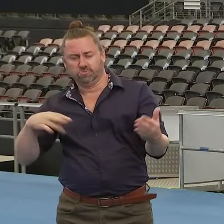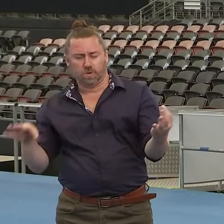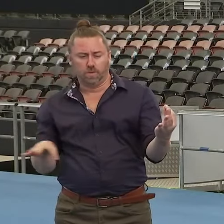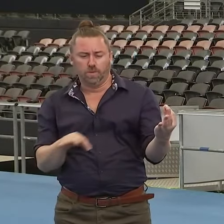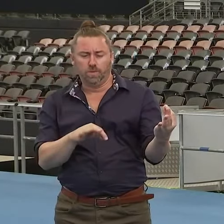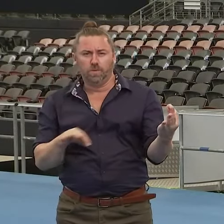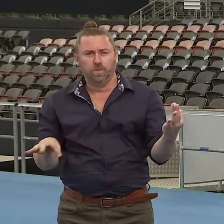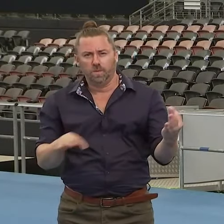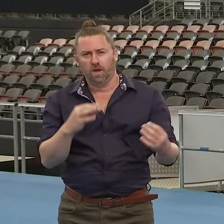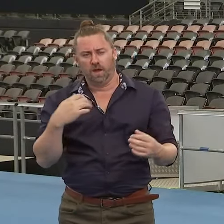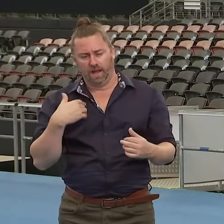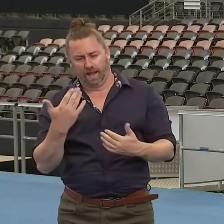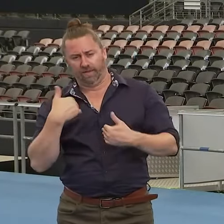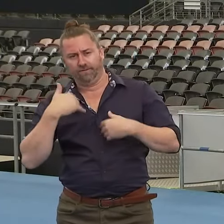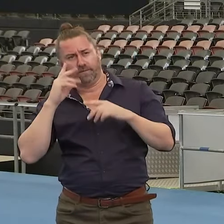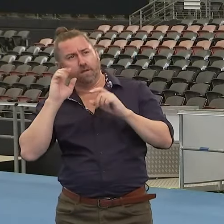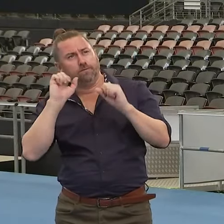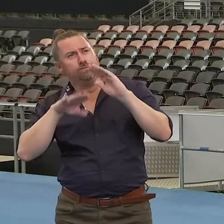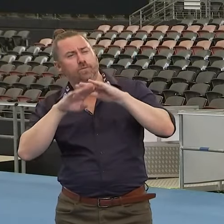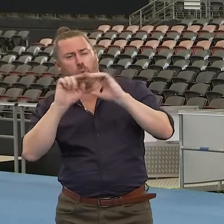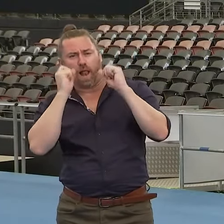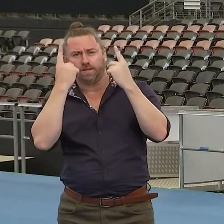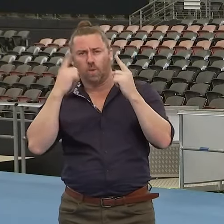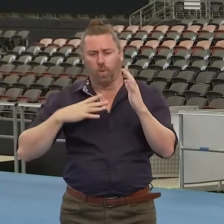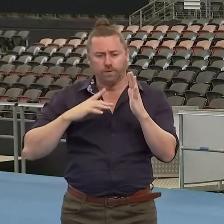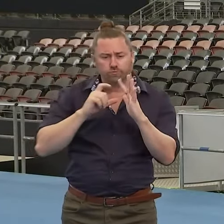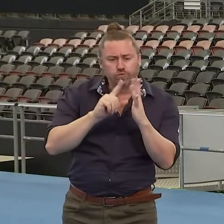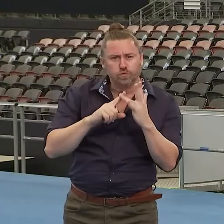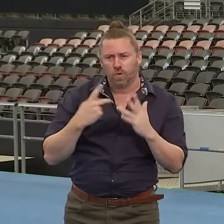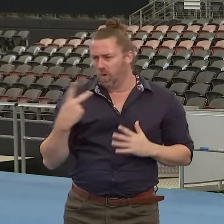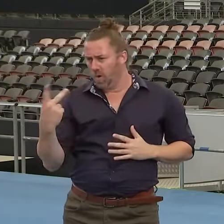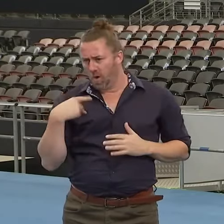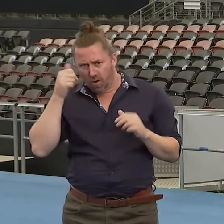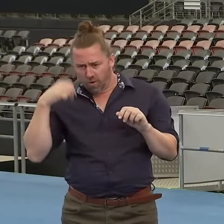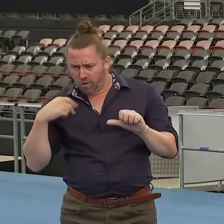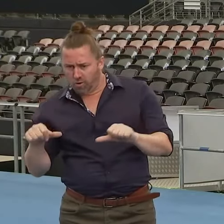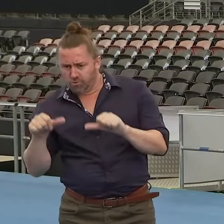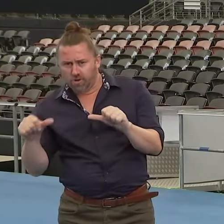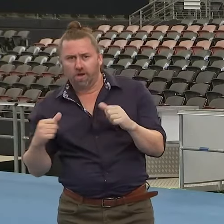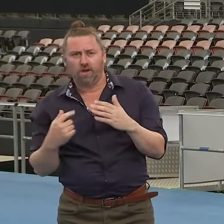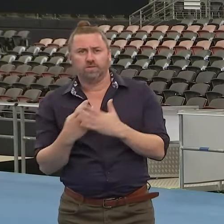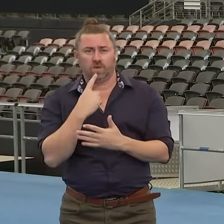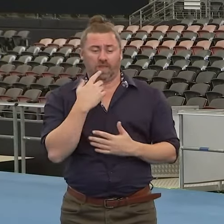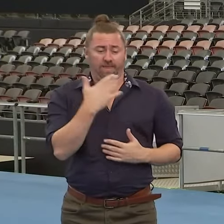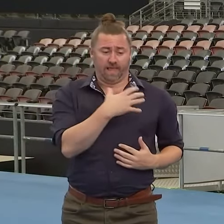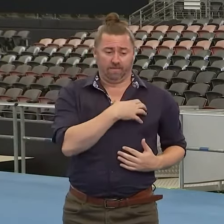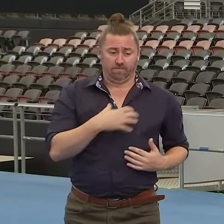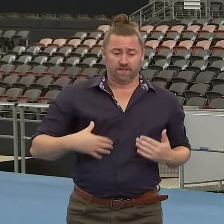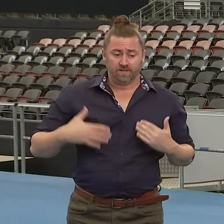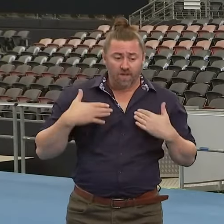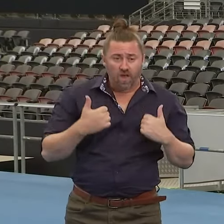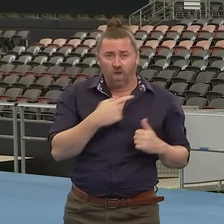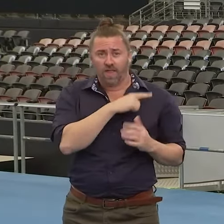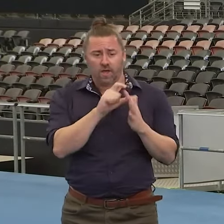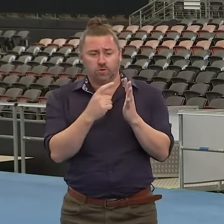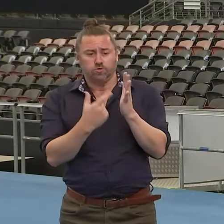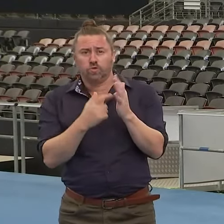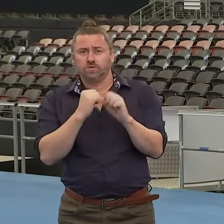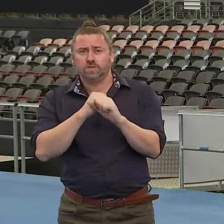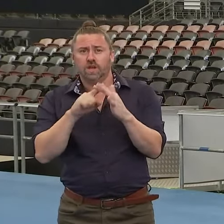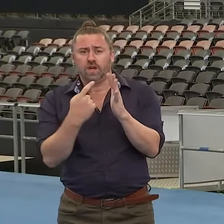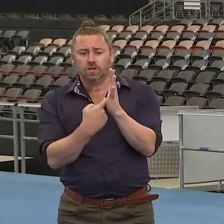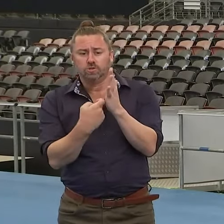job in making sure that Michael and I were safe. And I want to thank them and the Health Minister and Dr Gerard on a job well done,